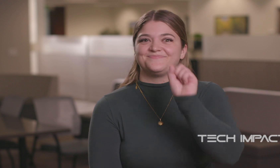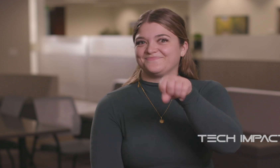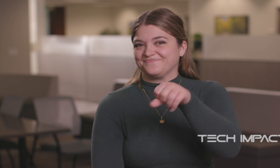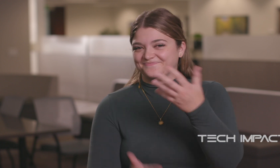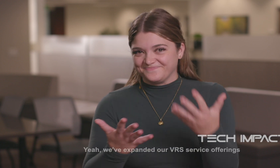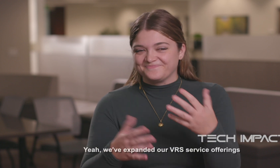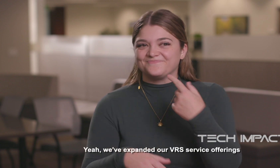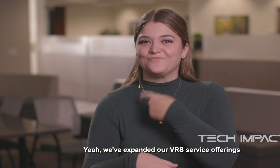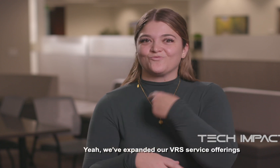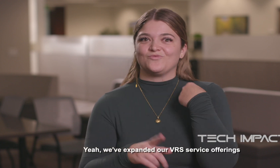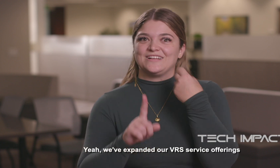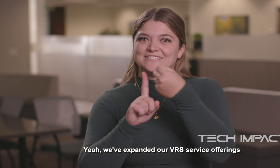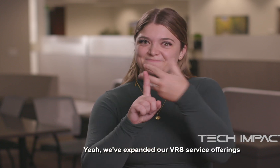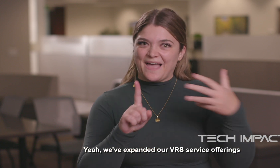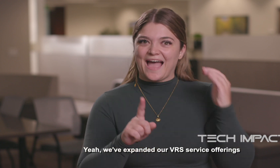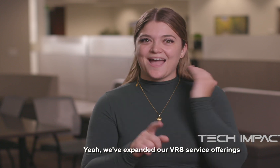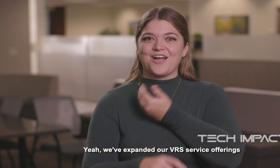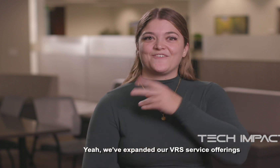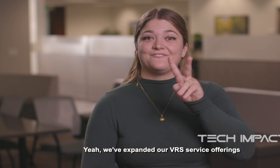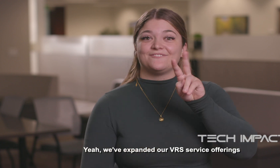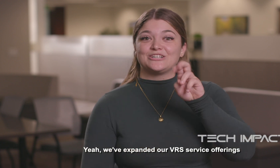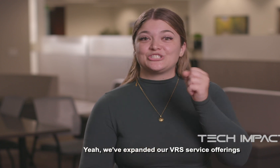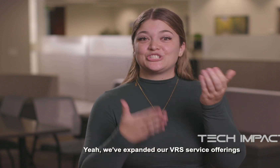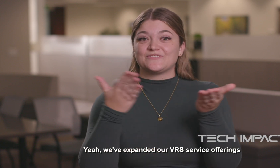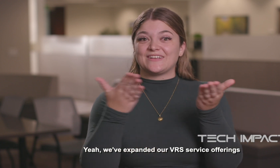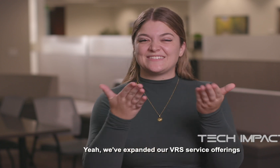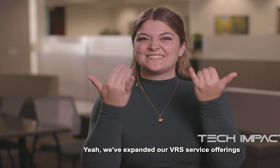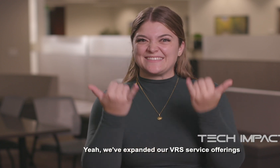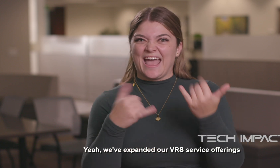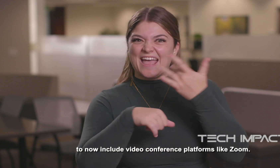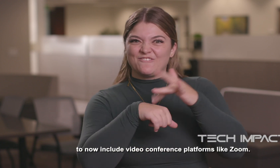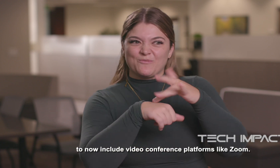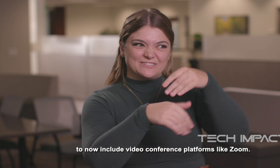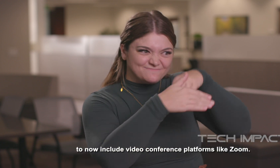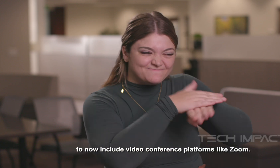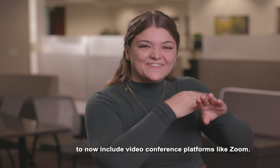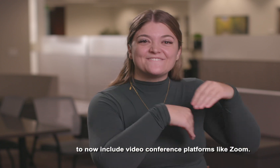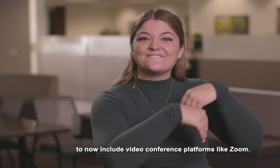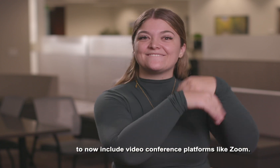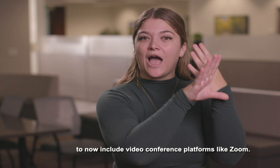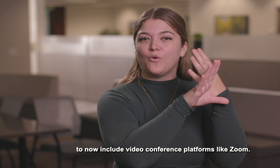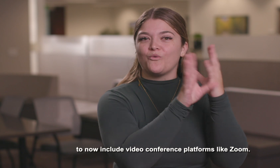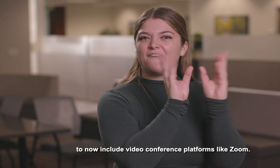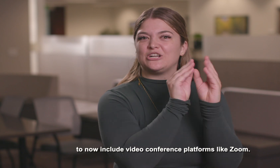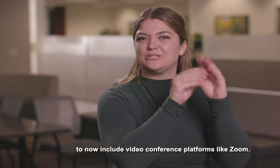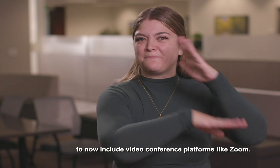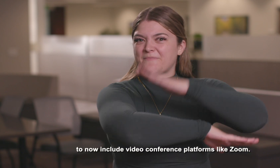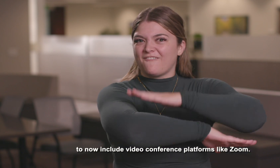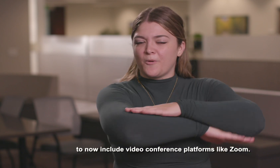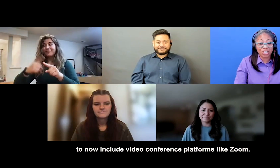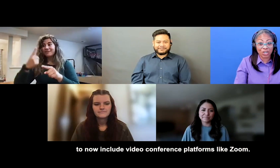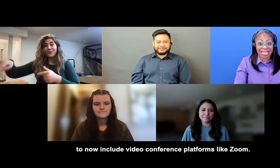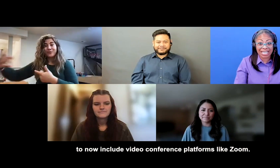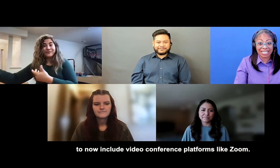Yeah, we've expanded our VRS service offerings to now include video conference platforms like Zoom.